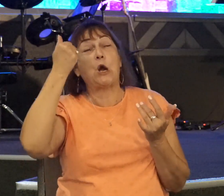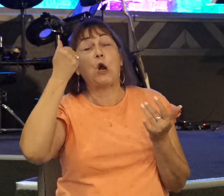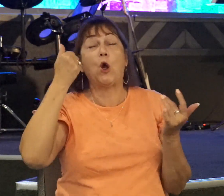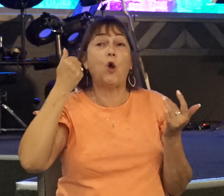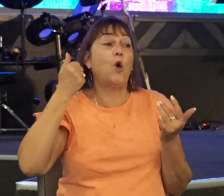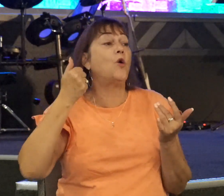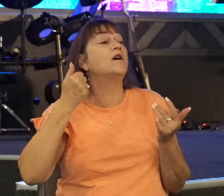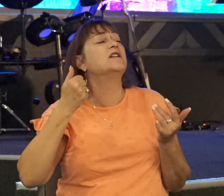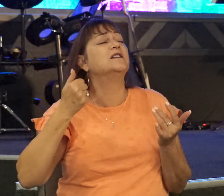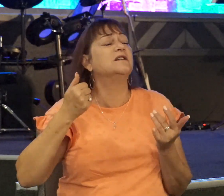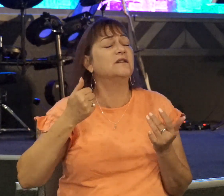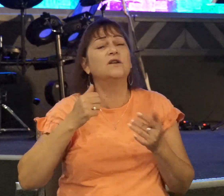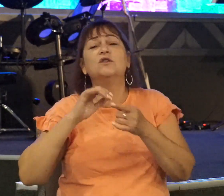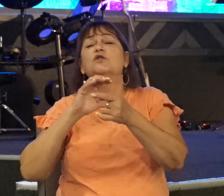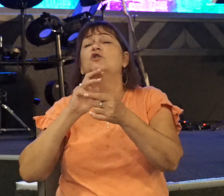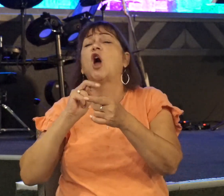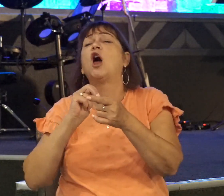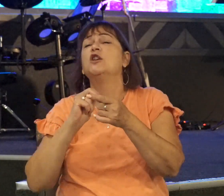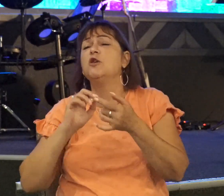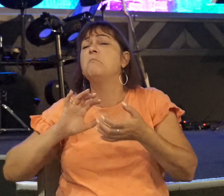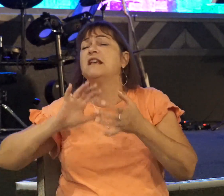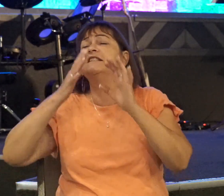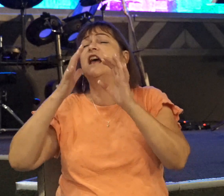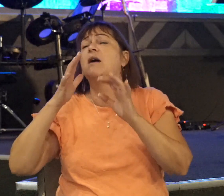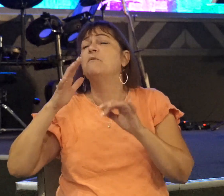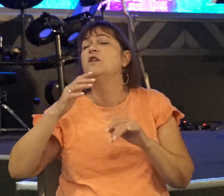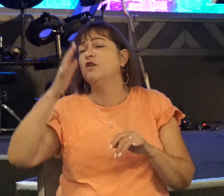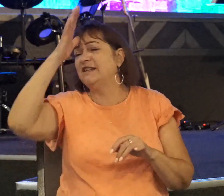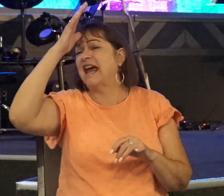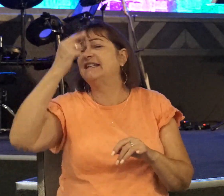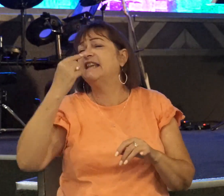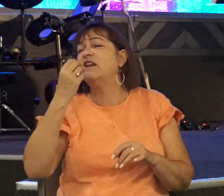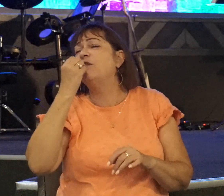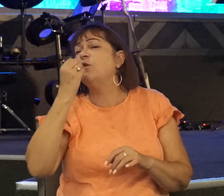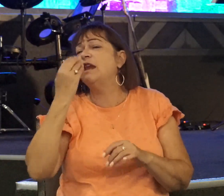up, Jonathan. Your dad said if anyone eats before he gets revenge, they're cursed.